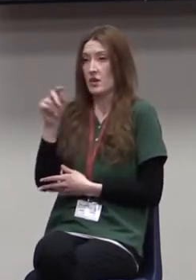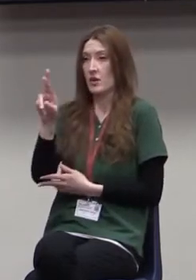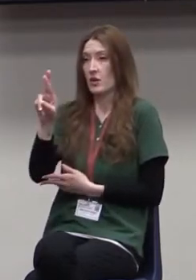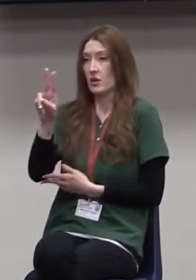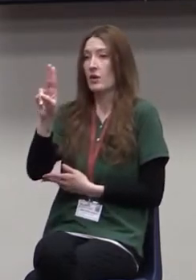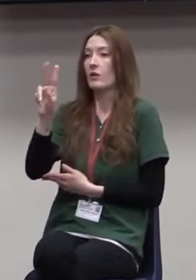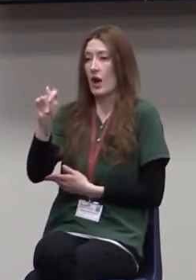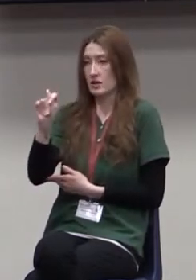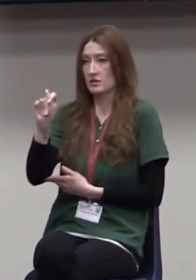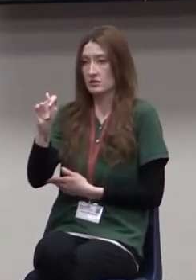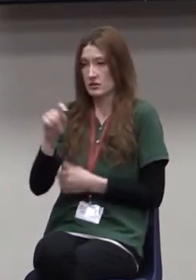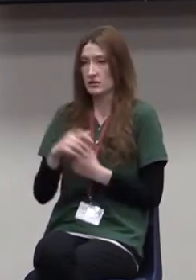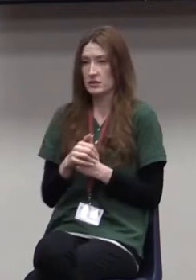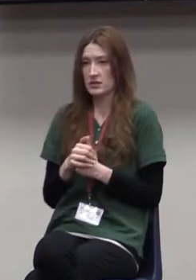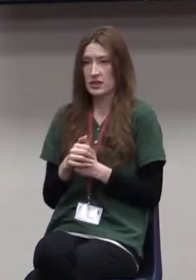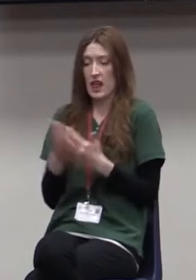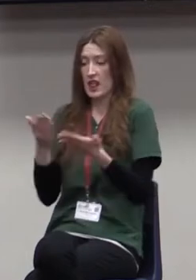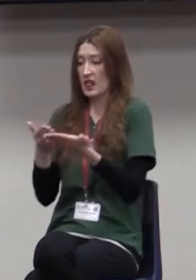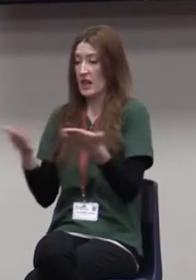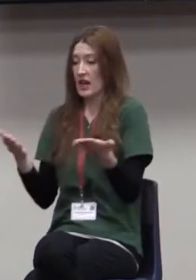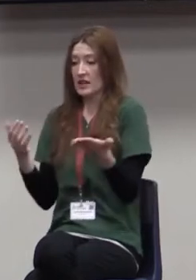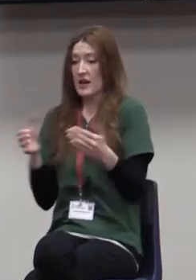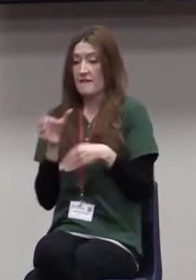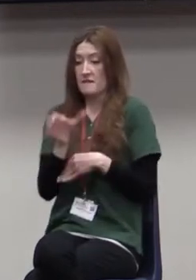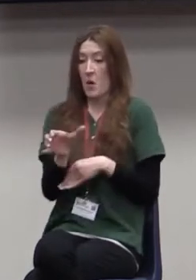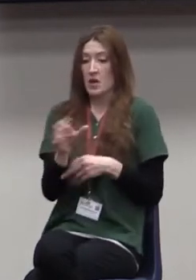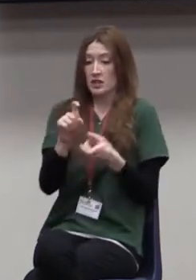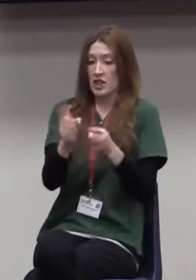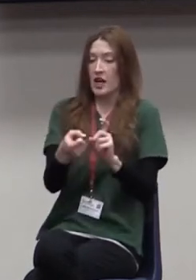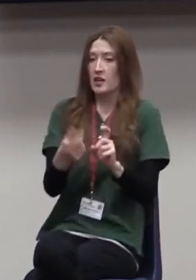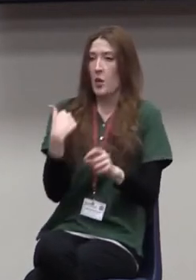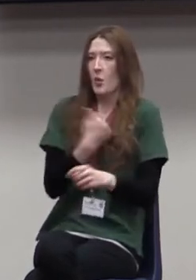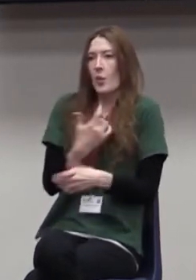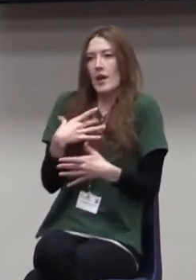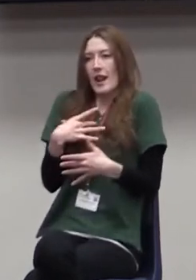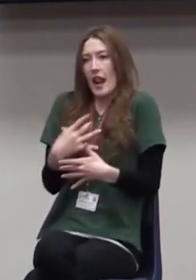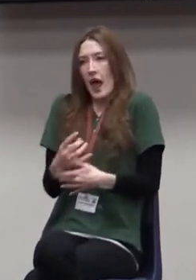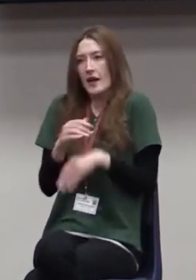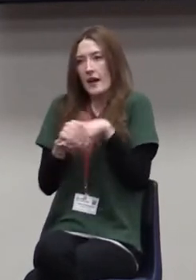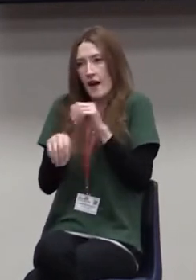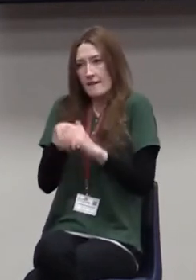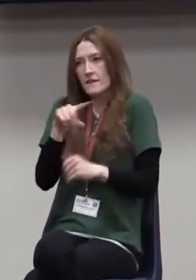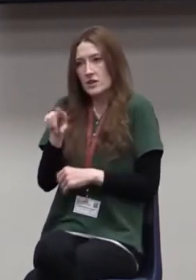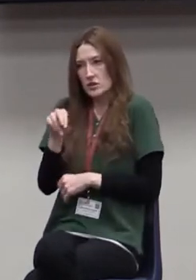introduced to bring about change. We like the comfort zone because there's no risk.